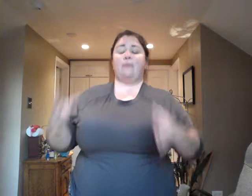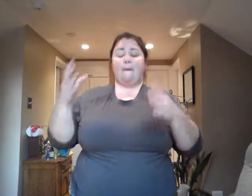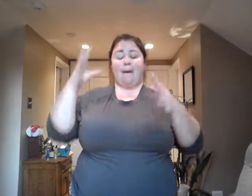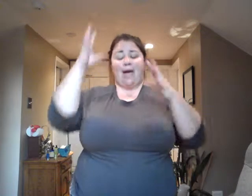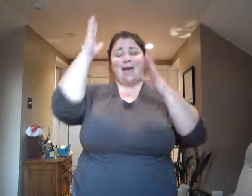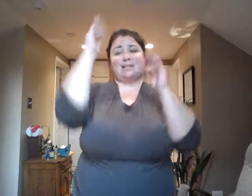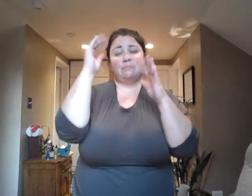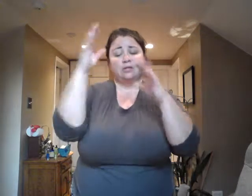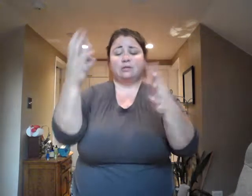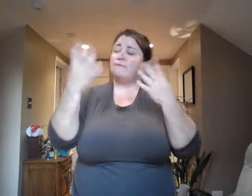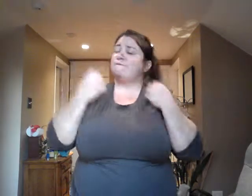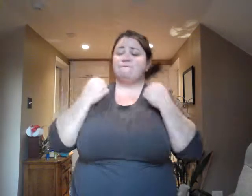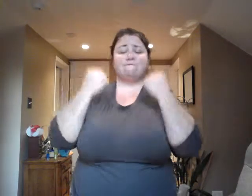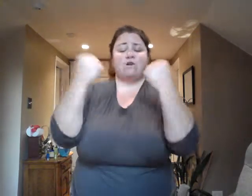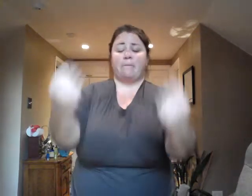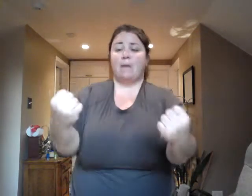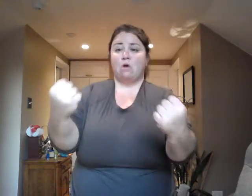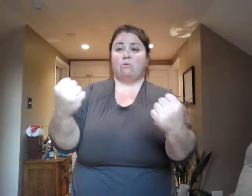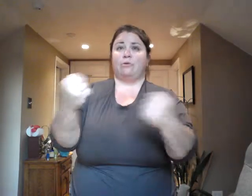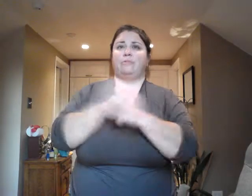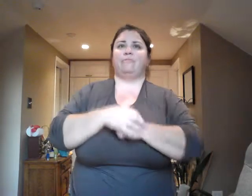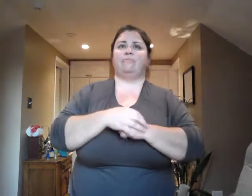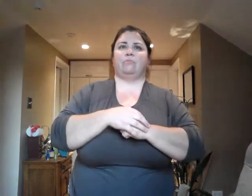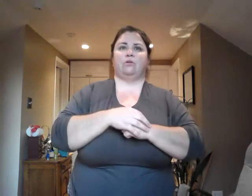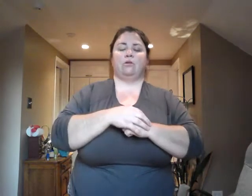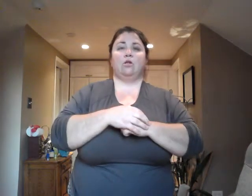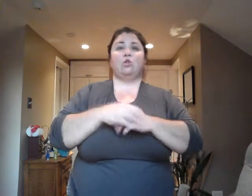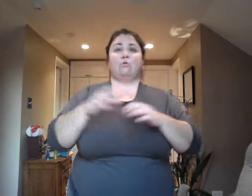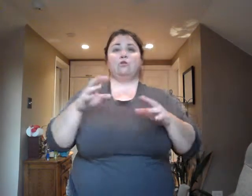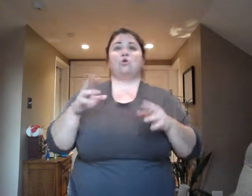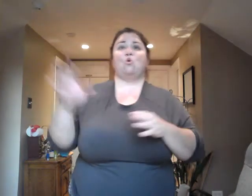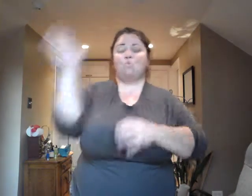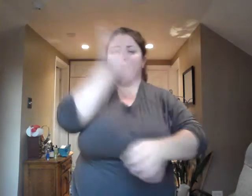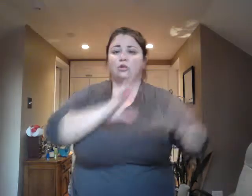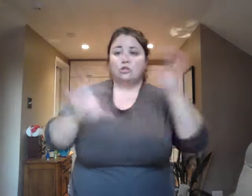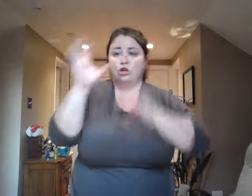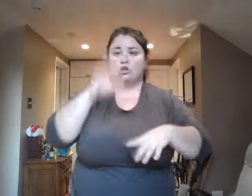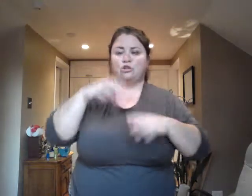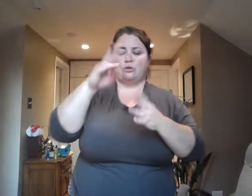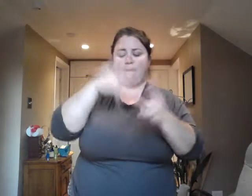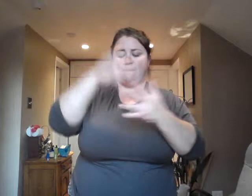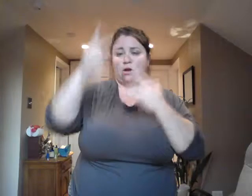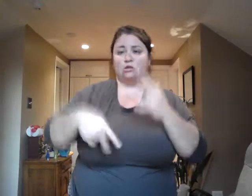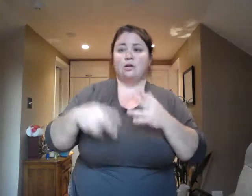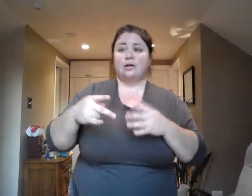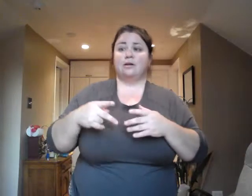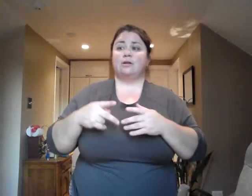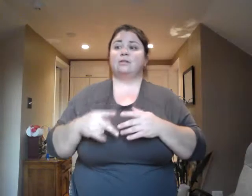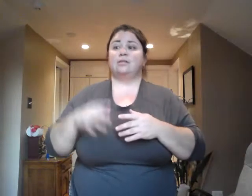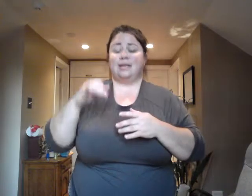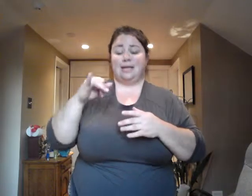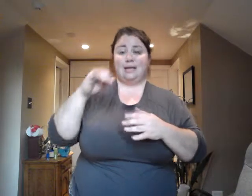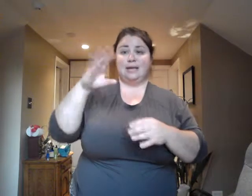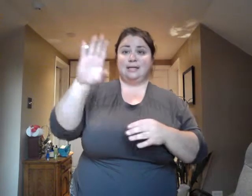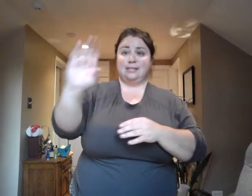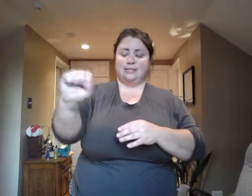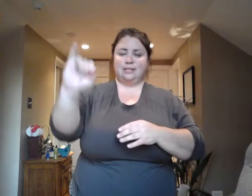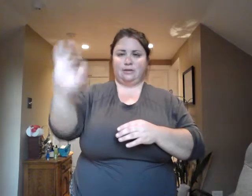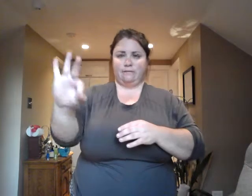events was showing a research project conducted in San Francisco. Three teachers have been brought into the principal's